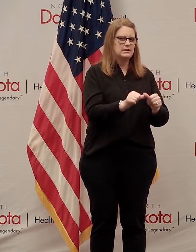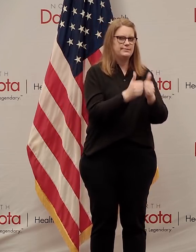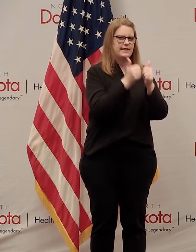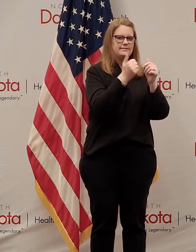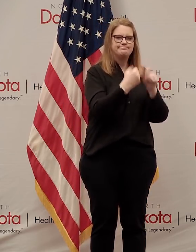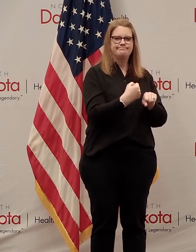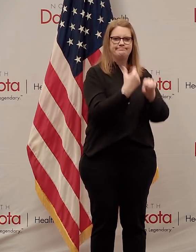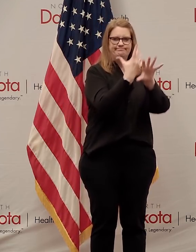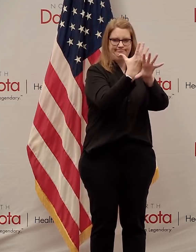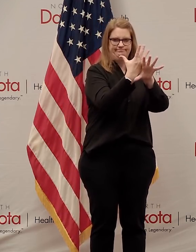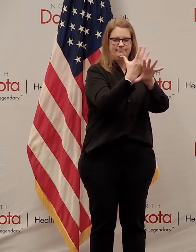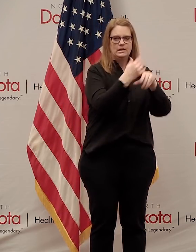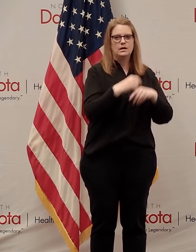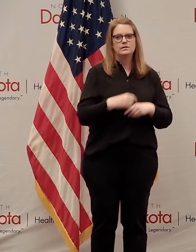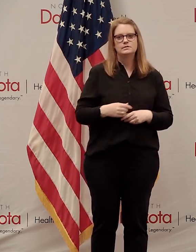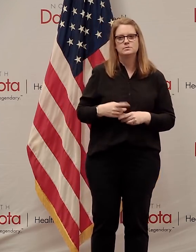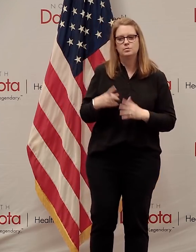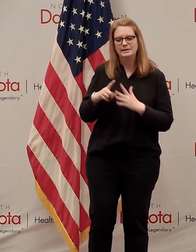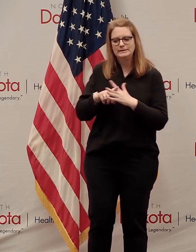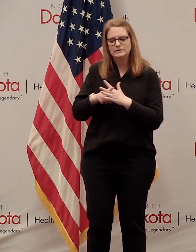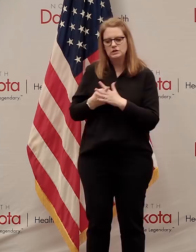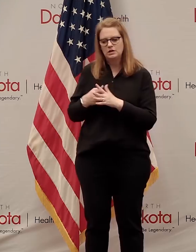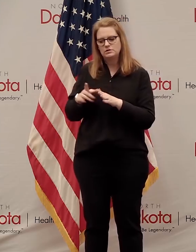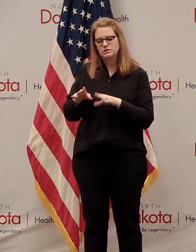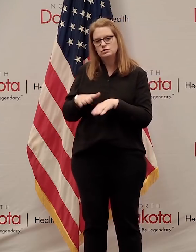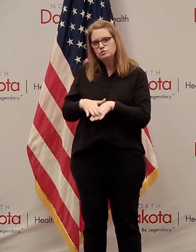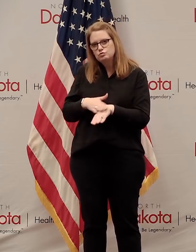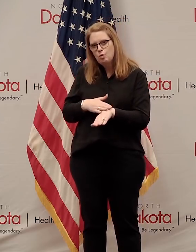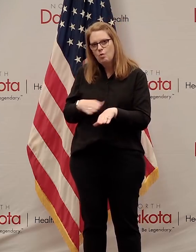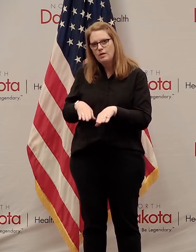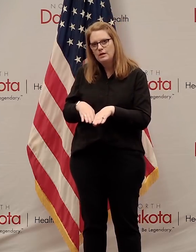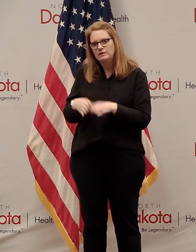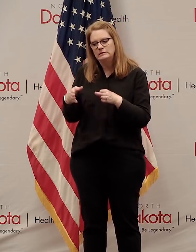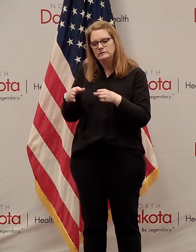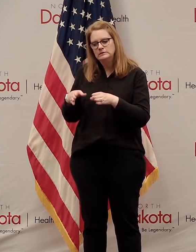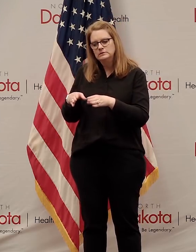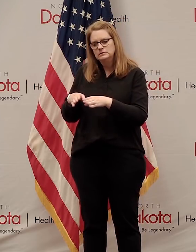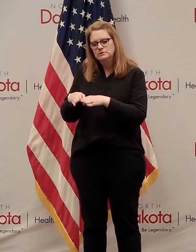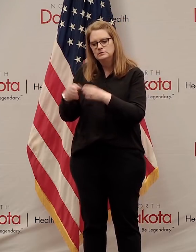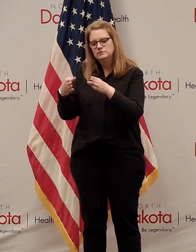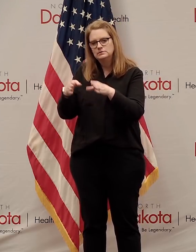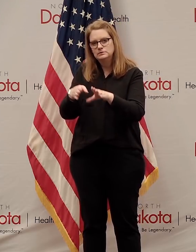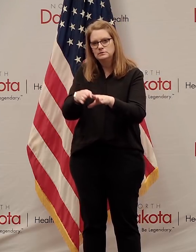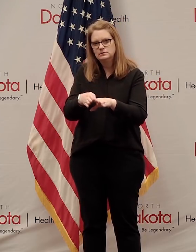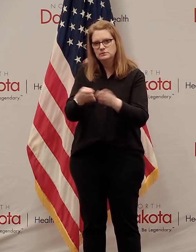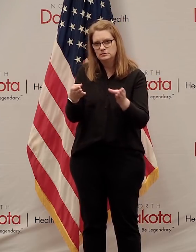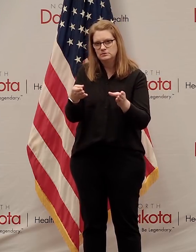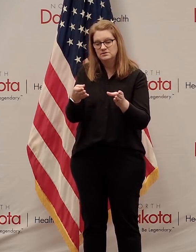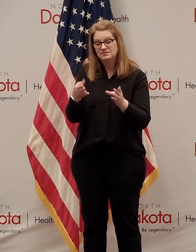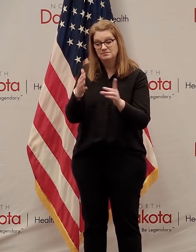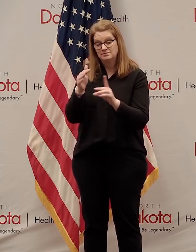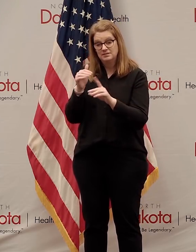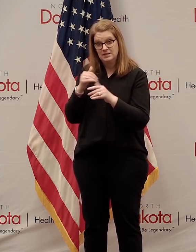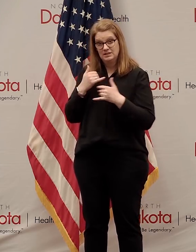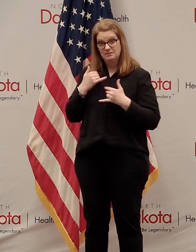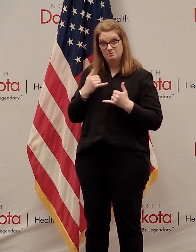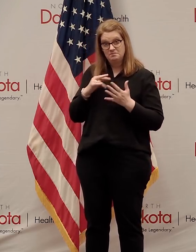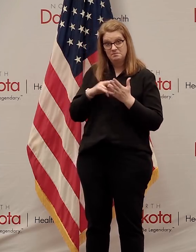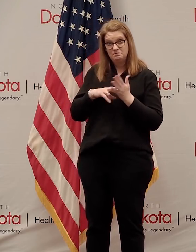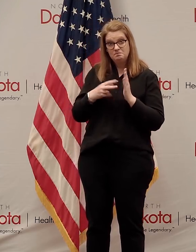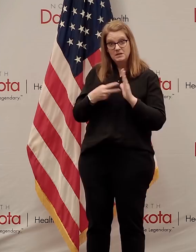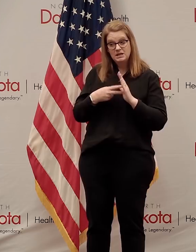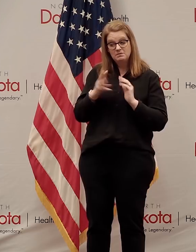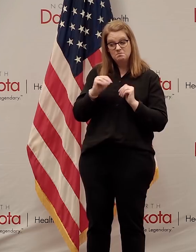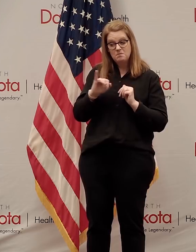slowly bring back on some things online. Again, reminding everyone that as we turn to May 1, the virus